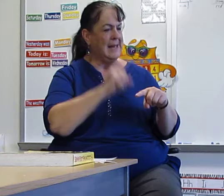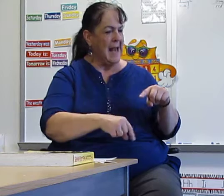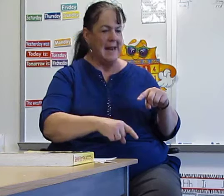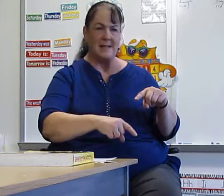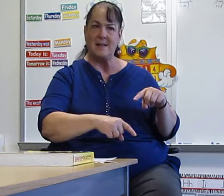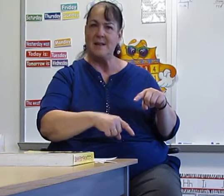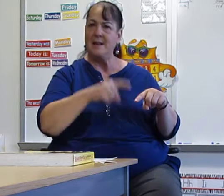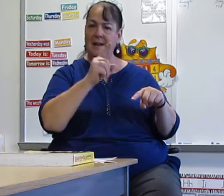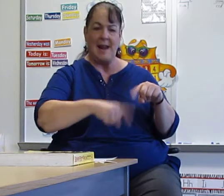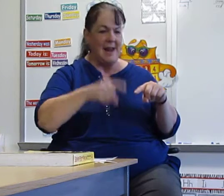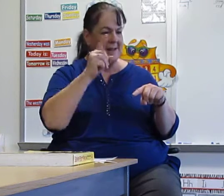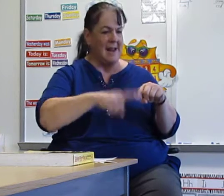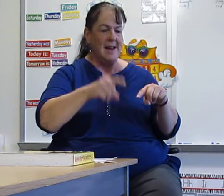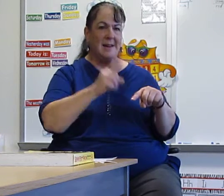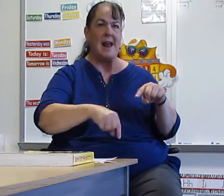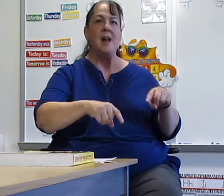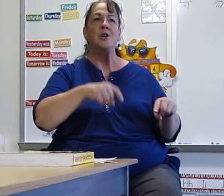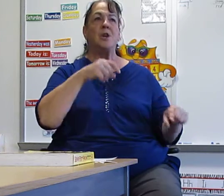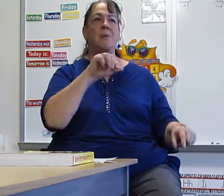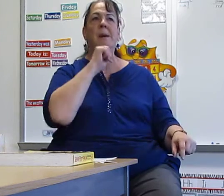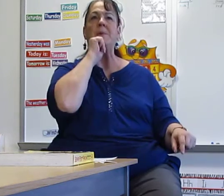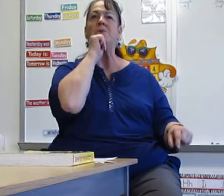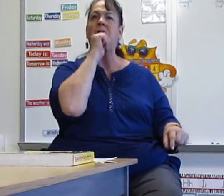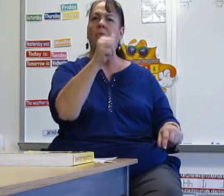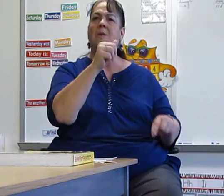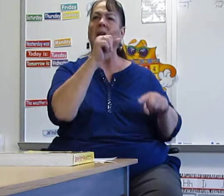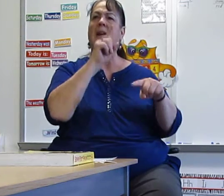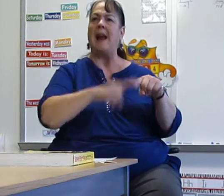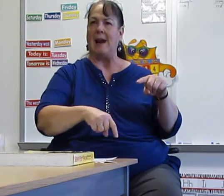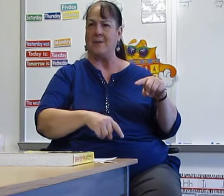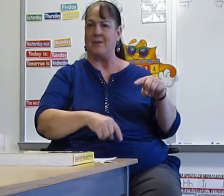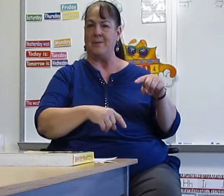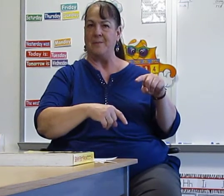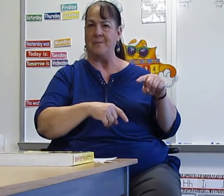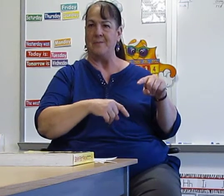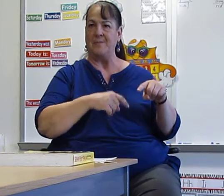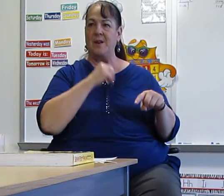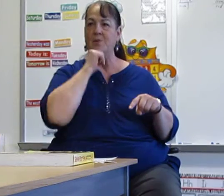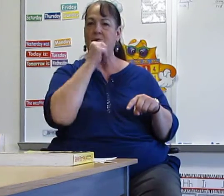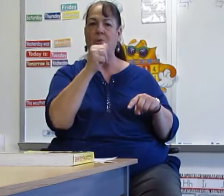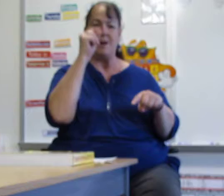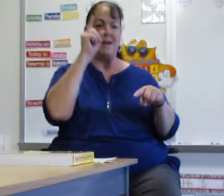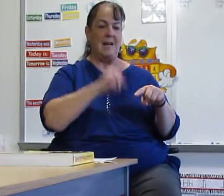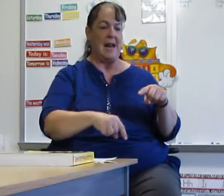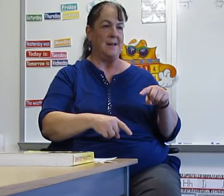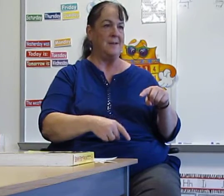Can't. Can't, can't, can't. So remember, don't and can't. Don't and can't.